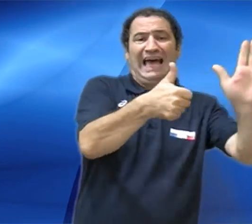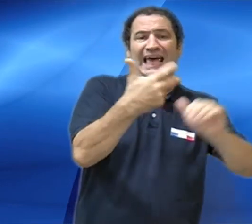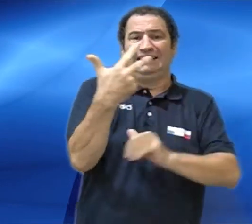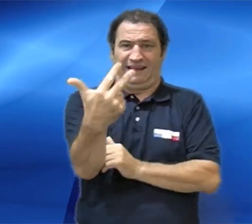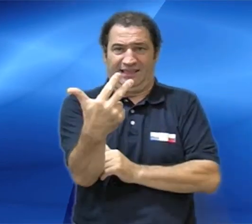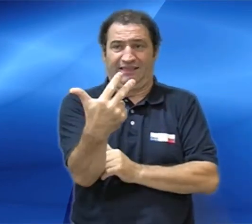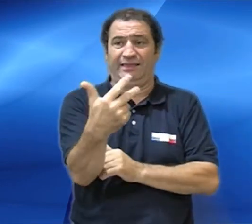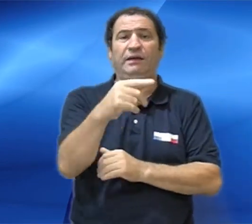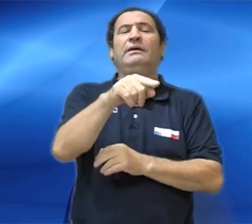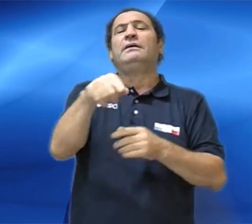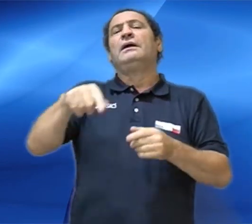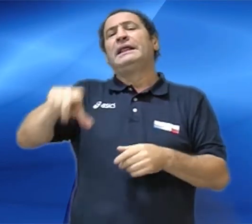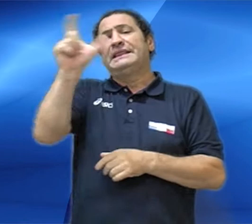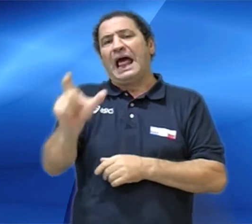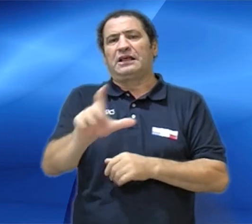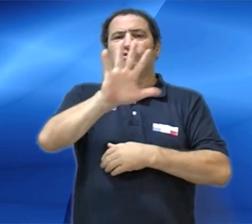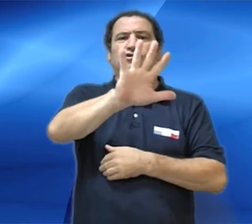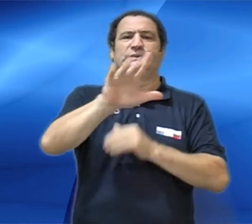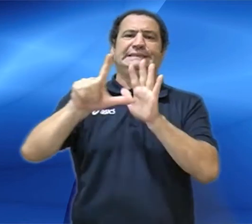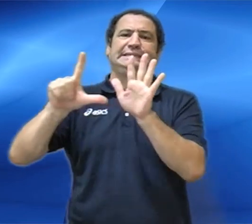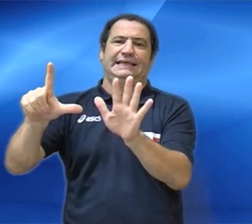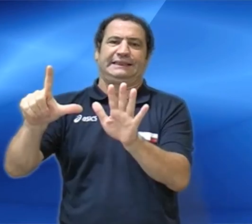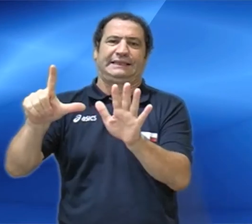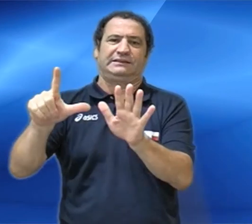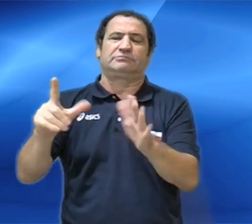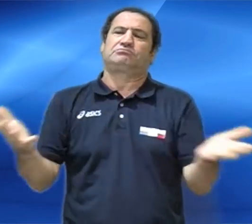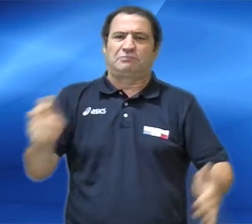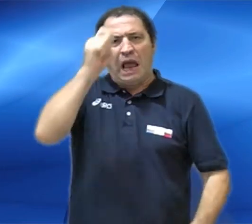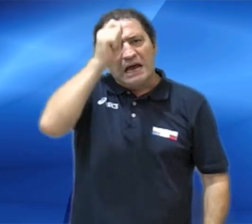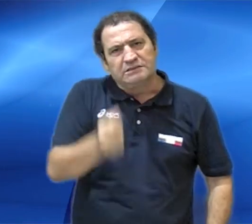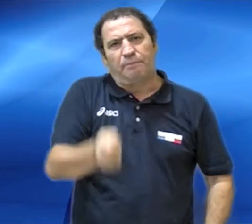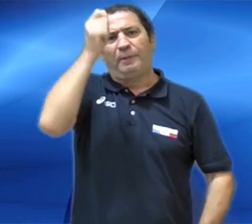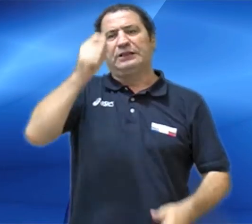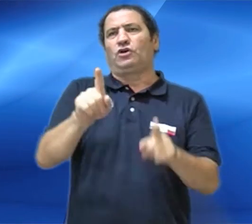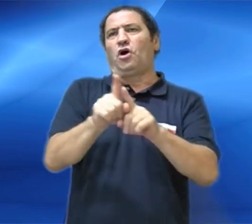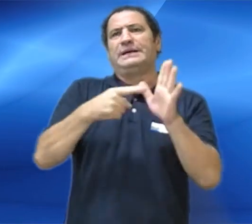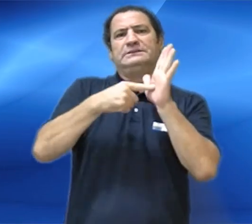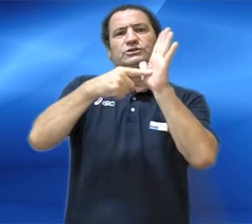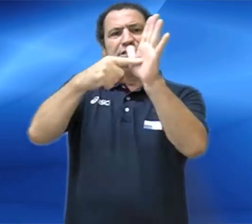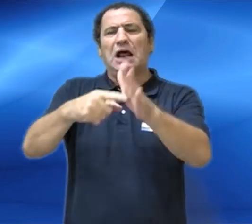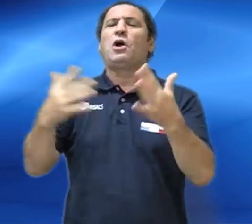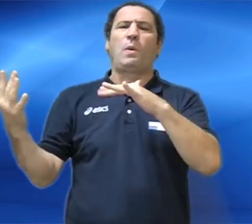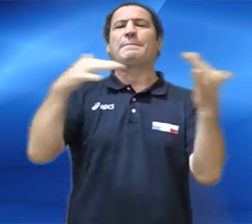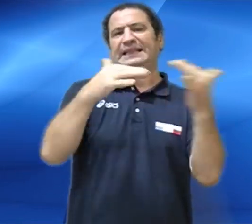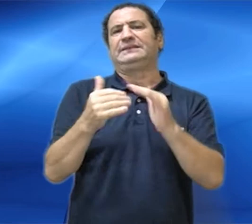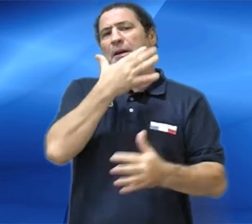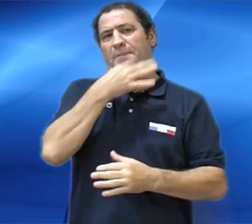as the child, but child is the same the child.